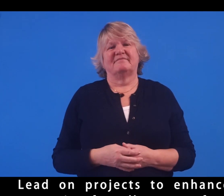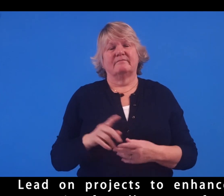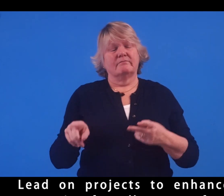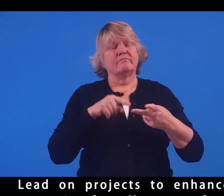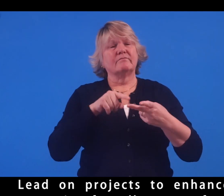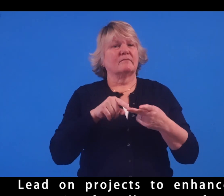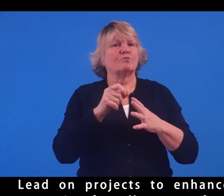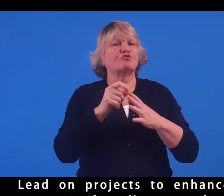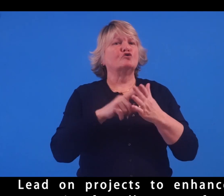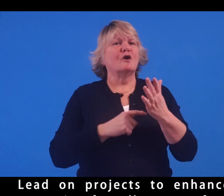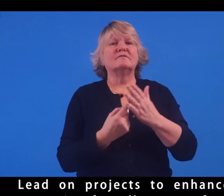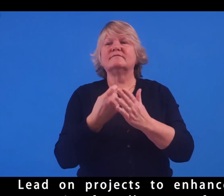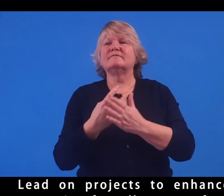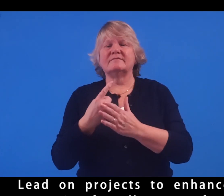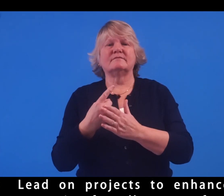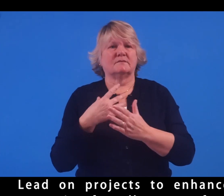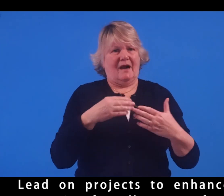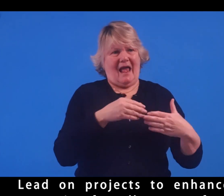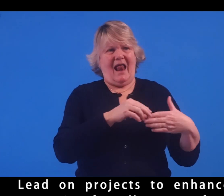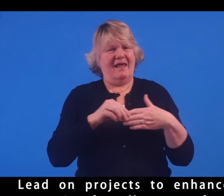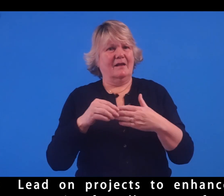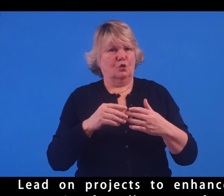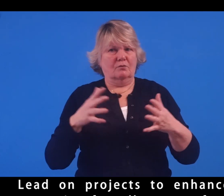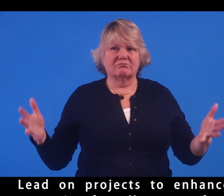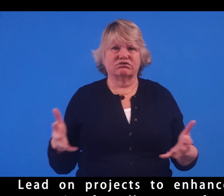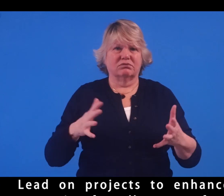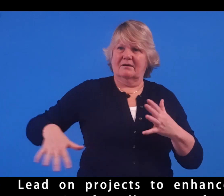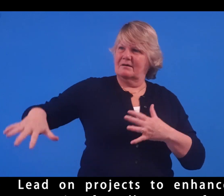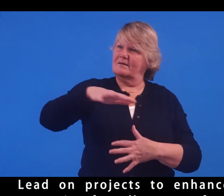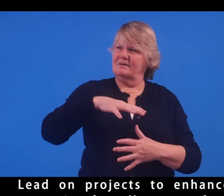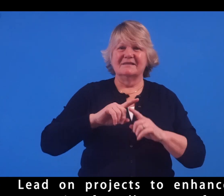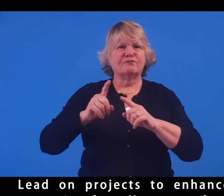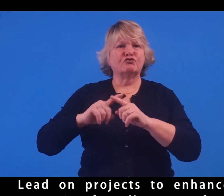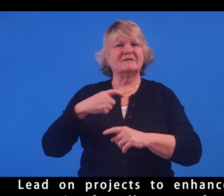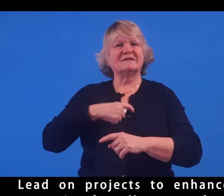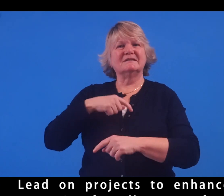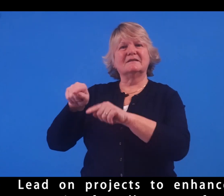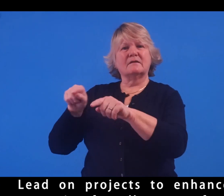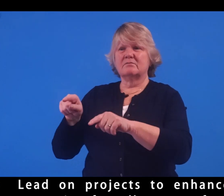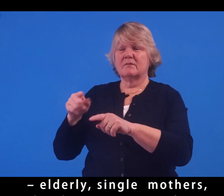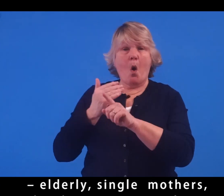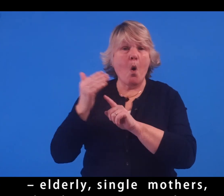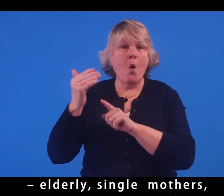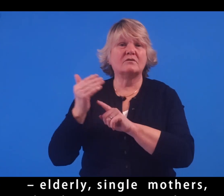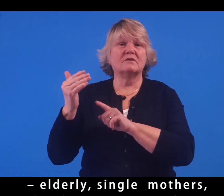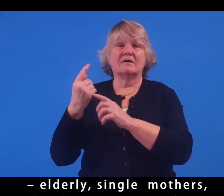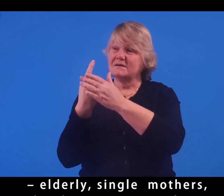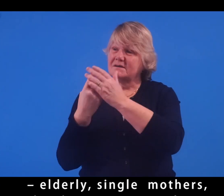Lead on projects to enhance their community for all types of citizens. Elderly, single